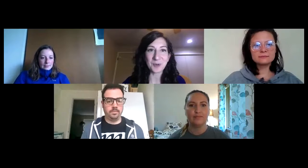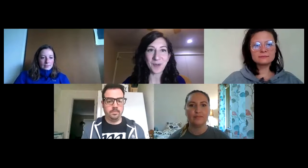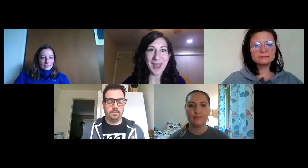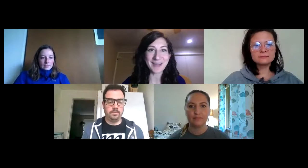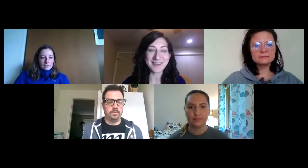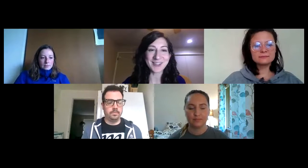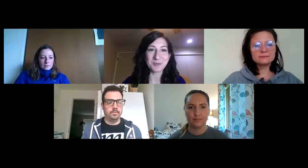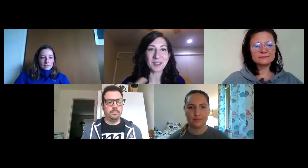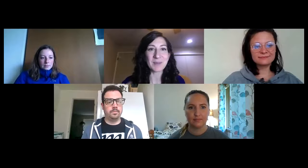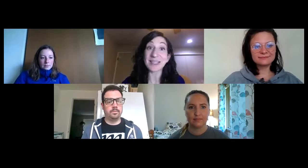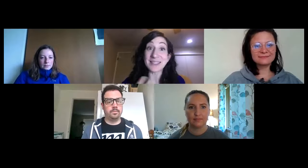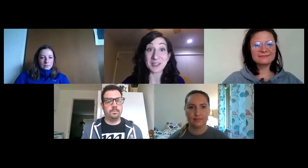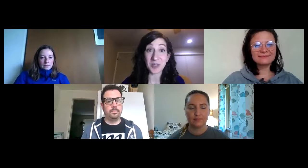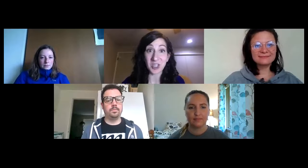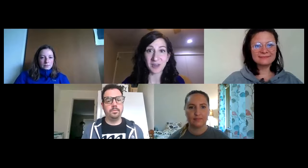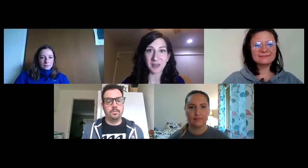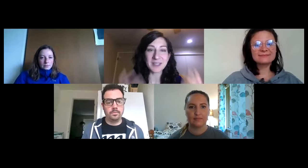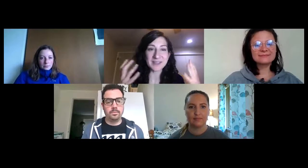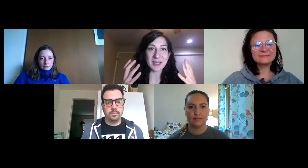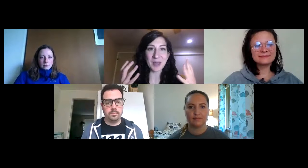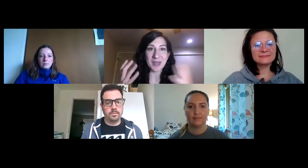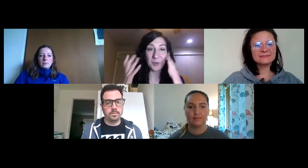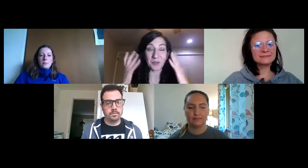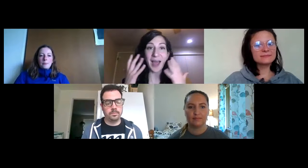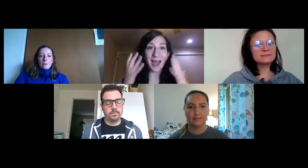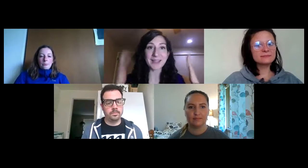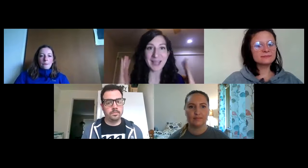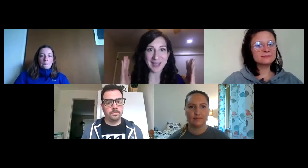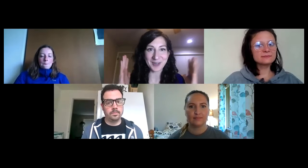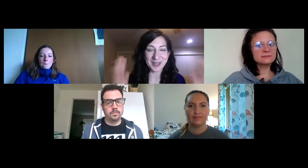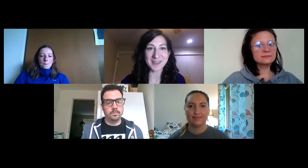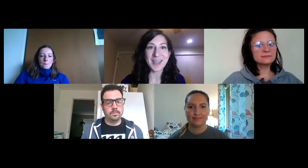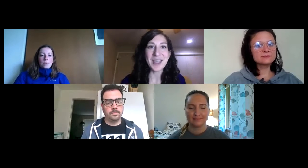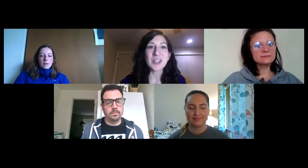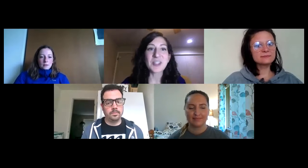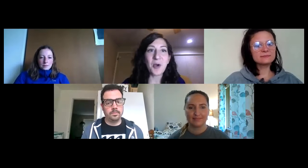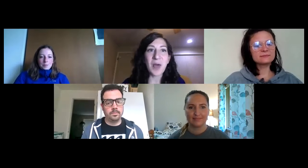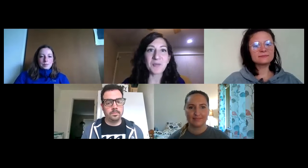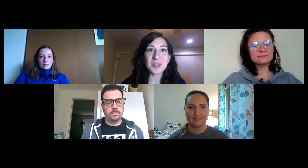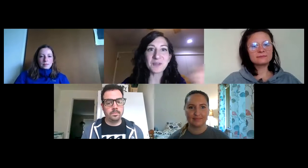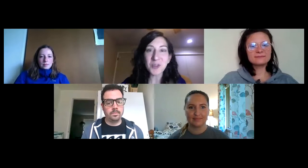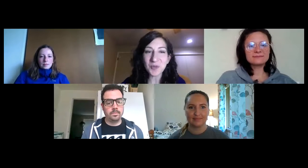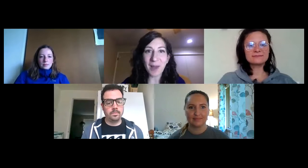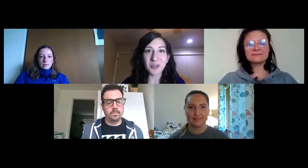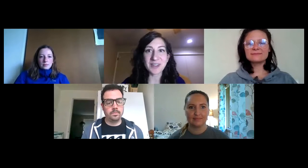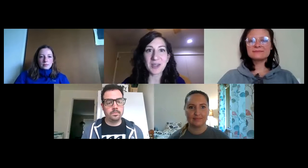way to just really be listening to each other listening with both your eyes and your ears. So for this first round we're just gonna